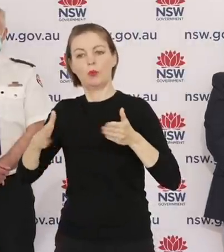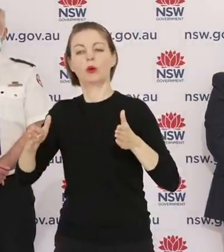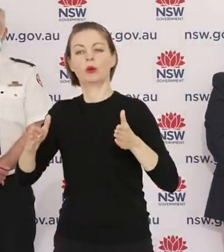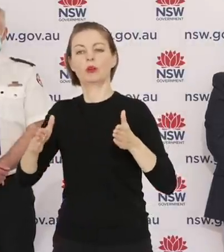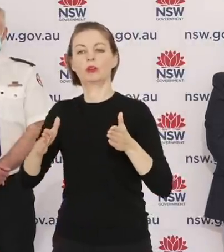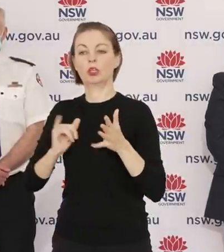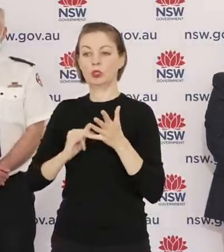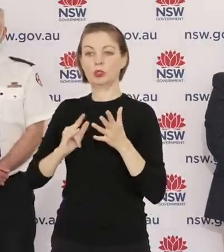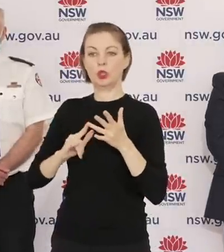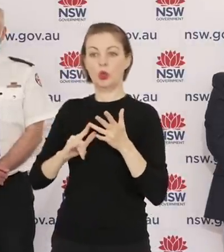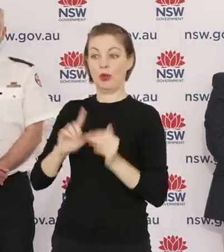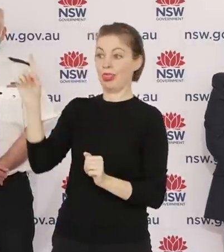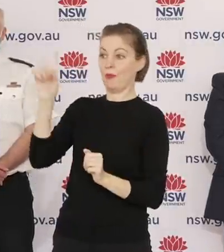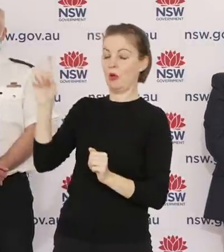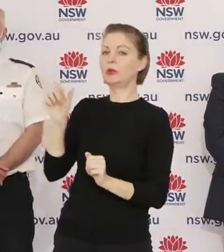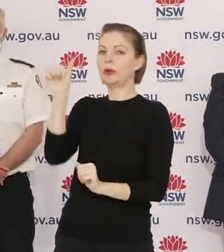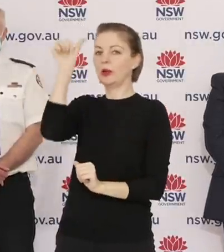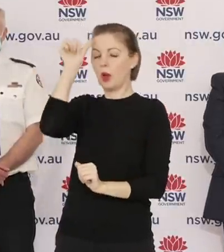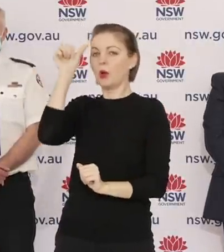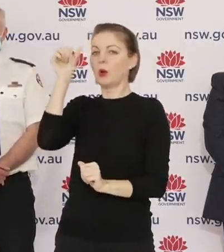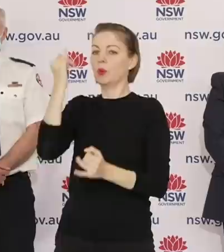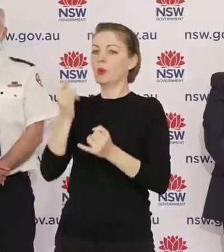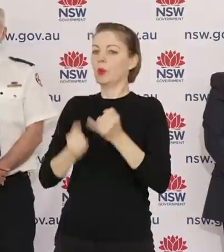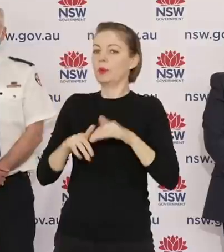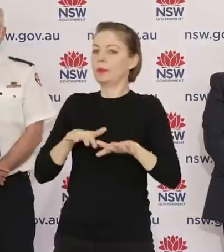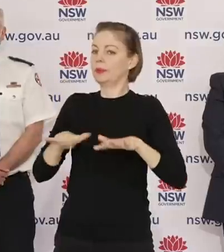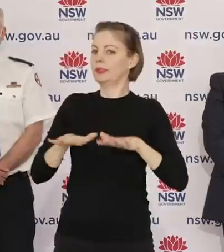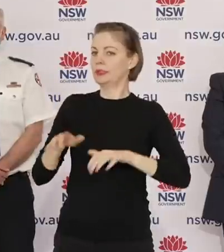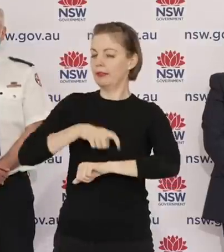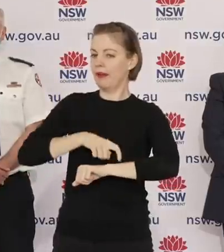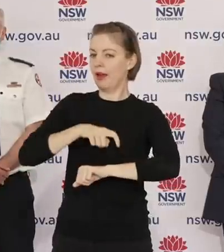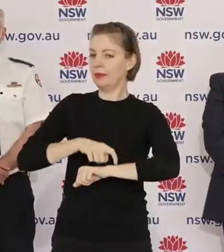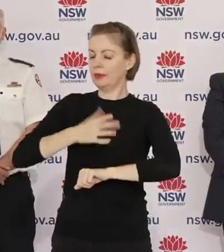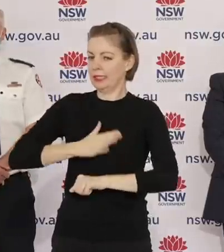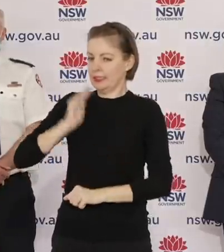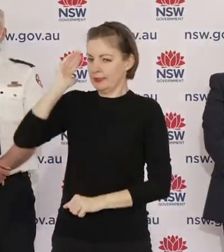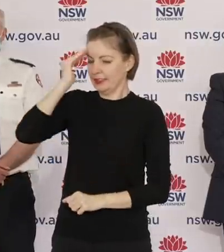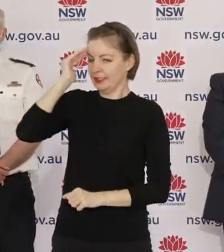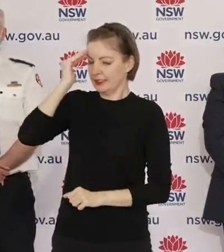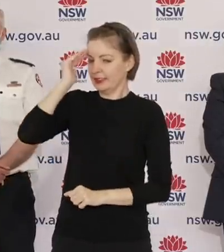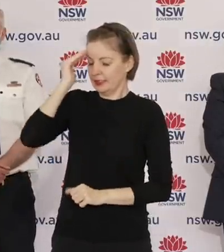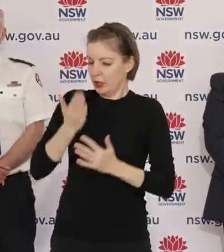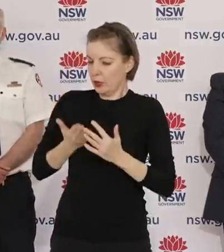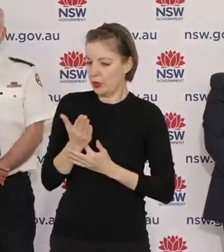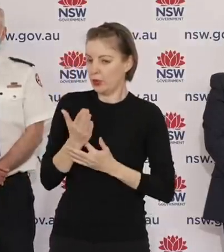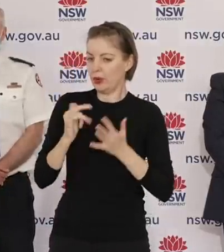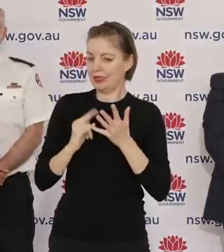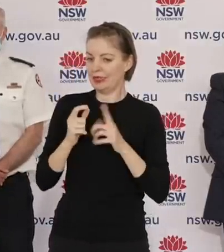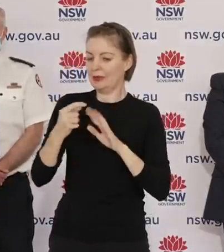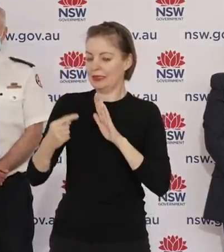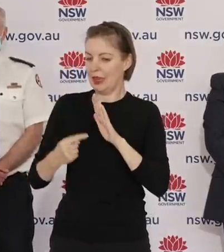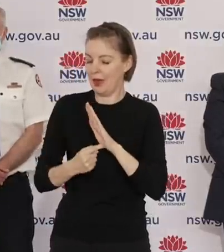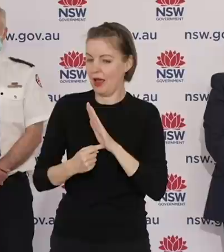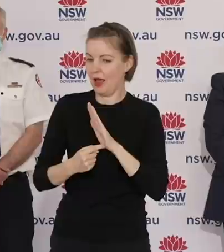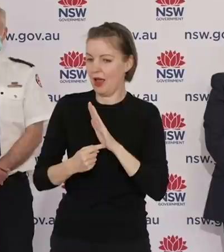predicted at a critical stage because we envisage that once we get through the middle of September all those people that have been vaccinated